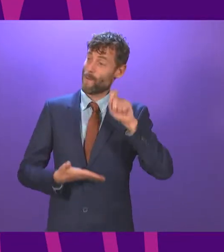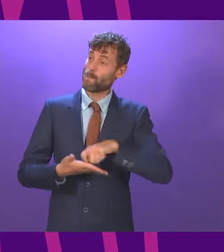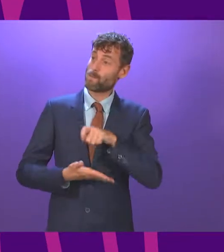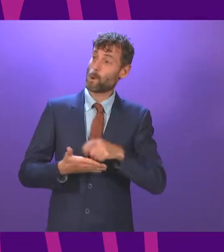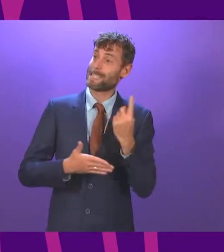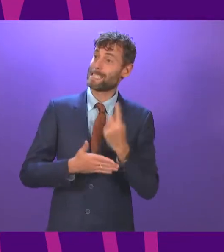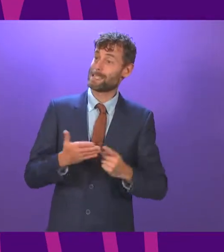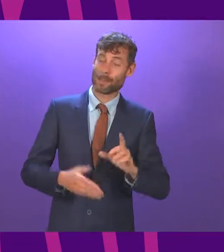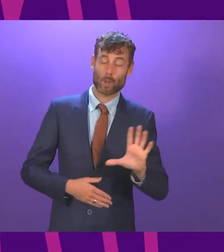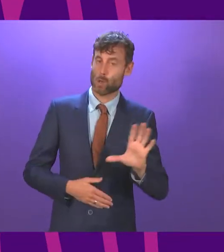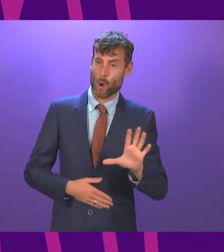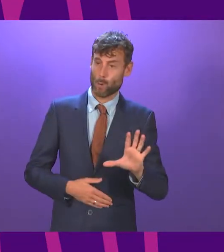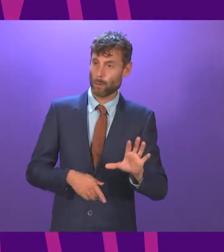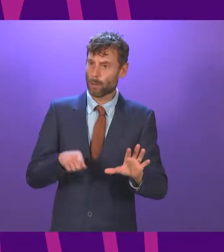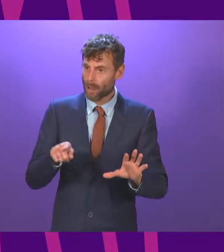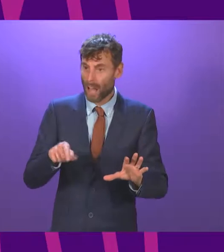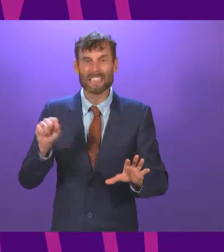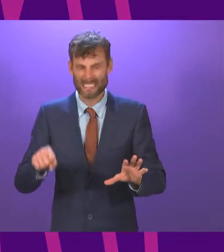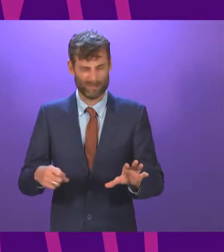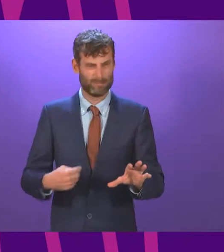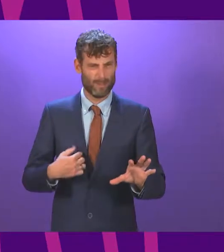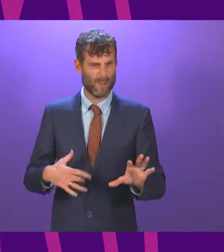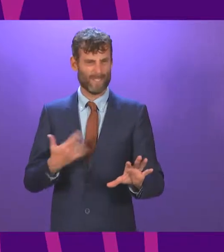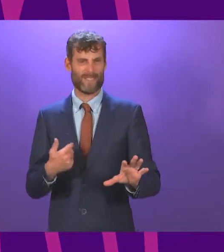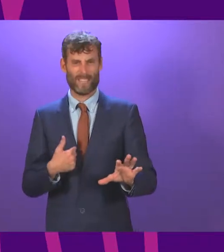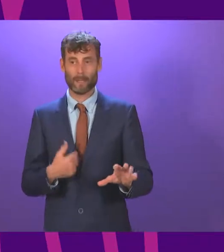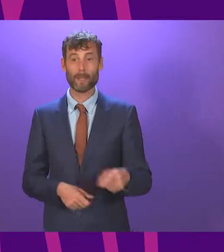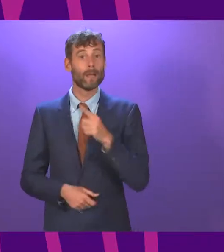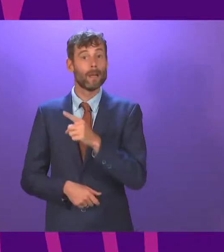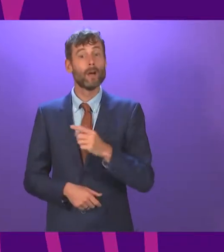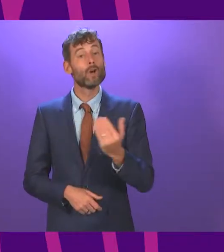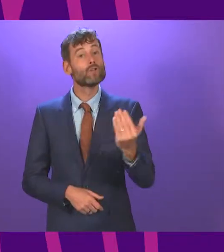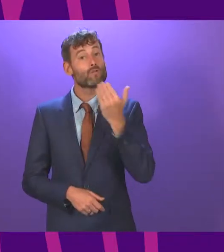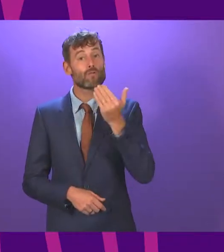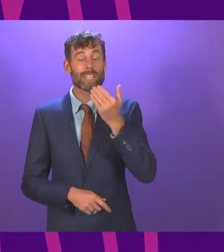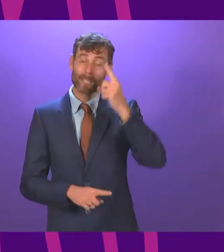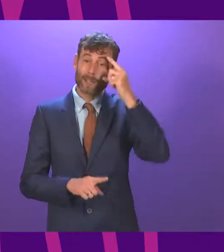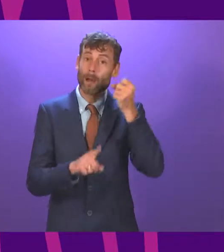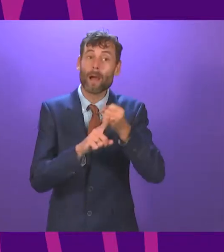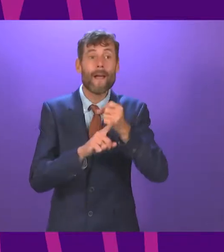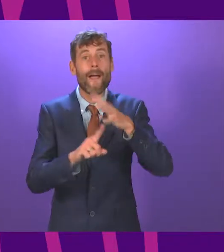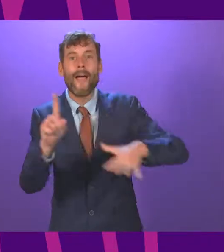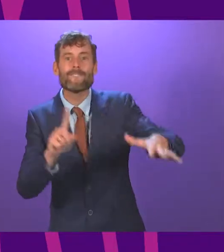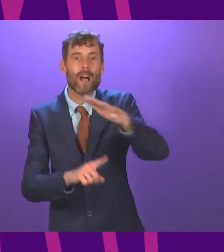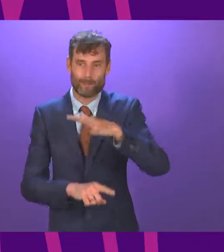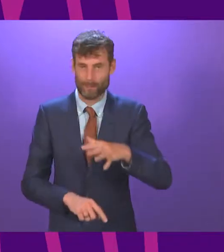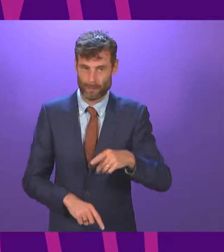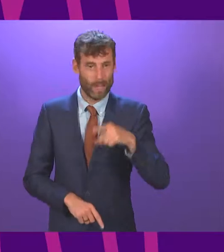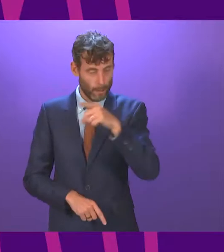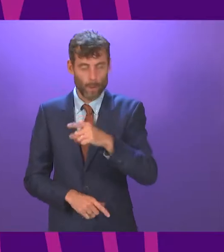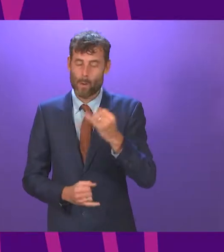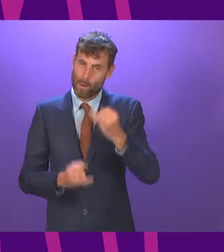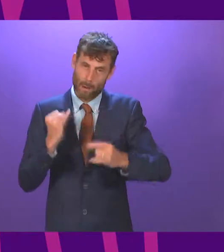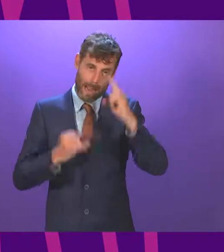let's not pretend that the Greens are there to champion the environment. No, this is all about their extreme left-wing pet projects